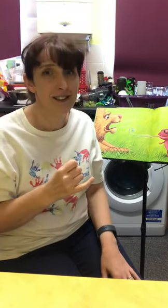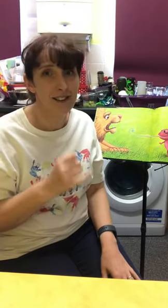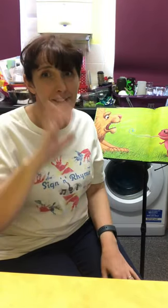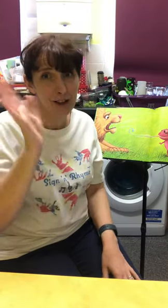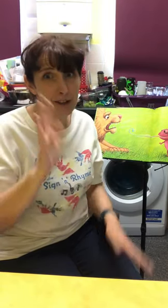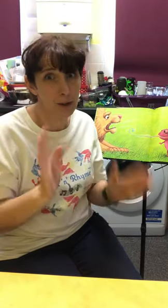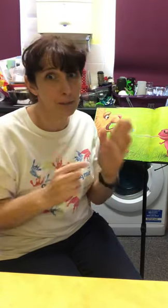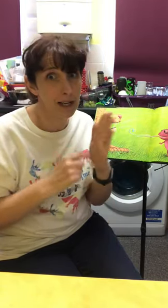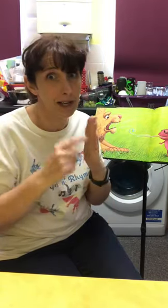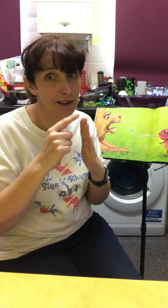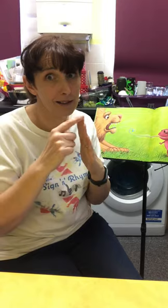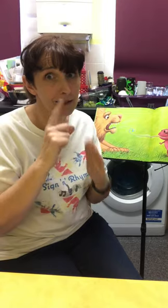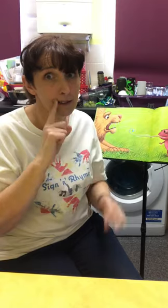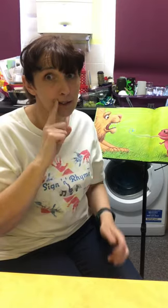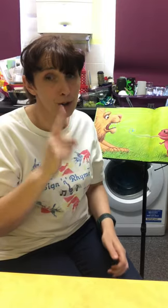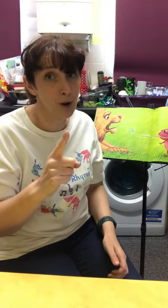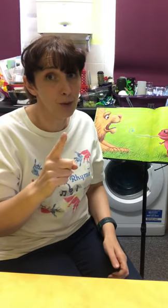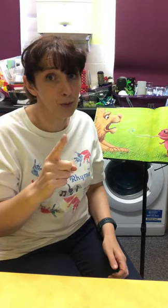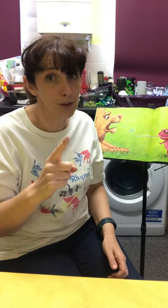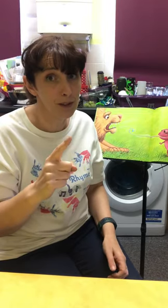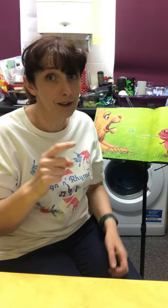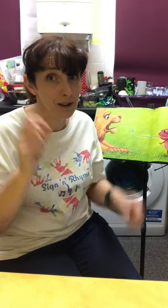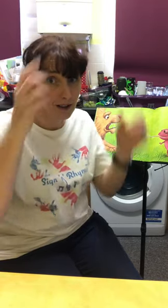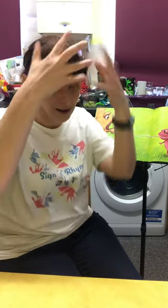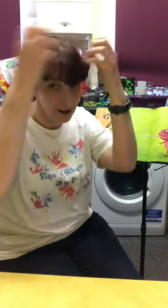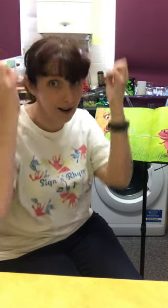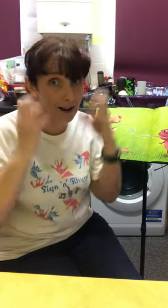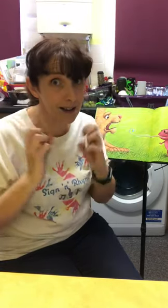Chameleon told Lion.